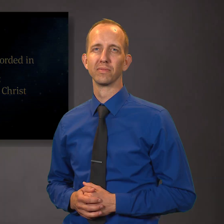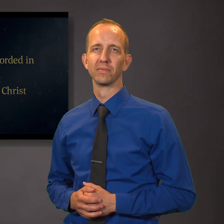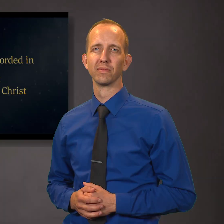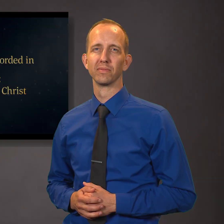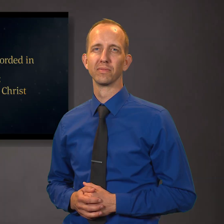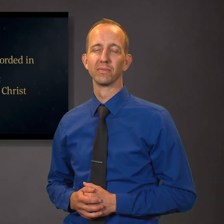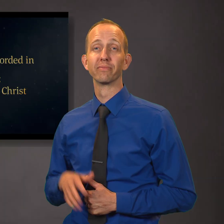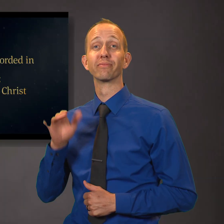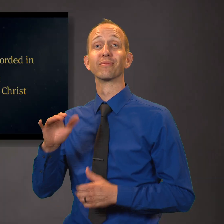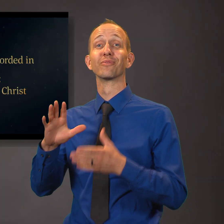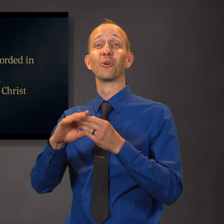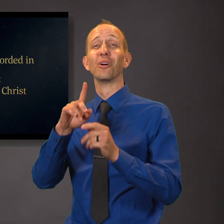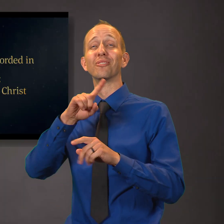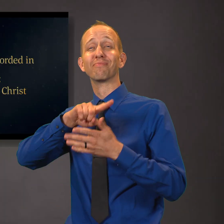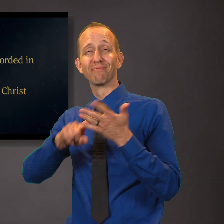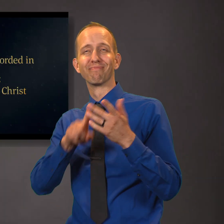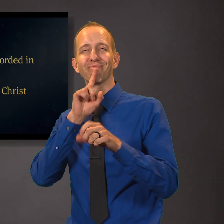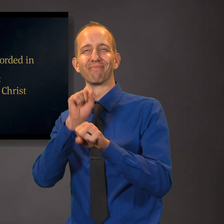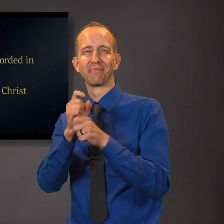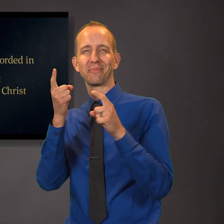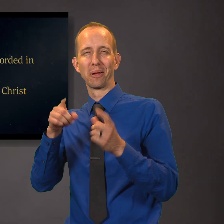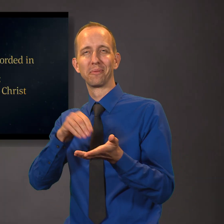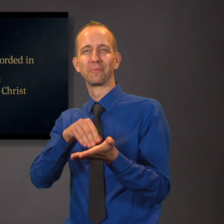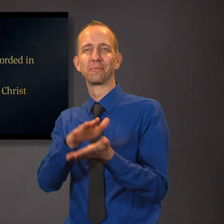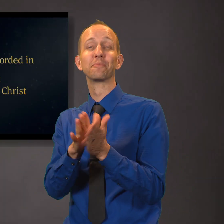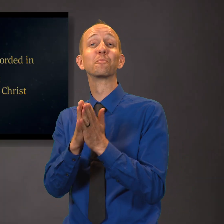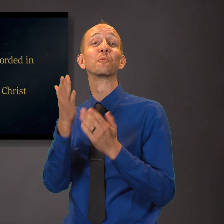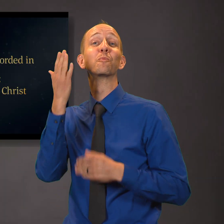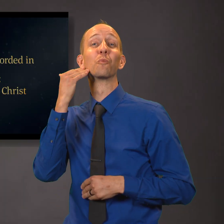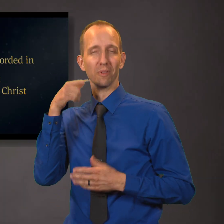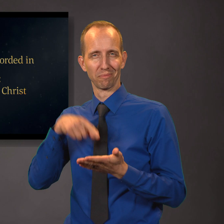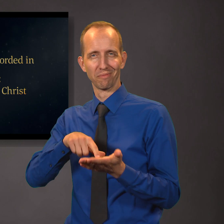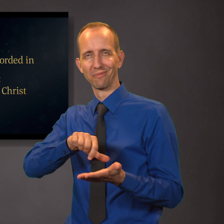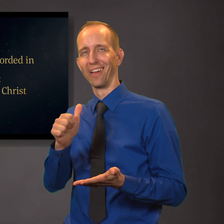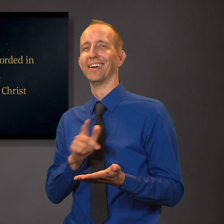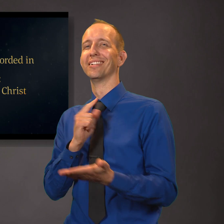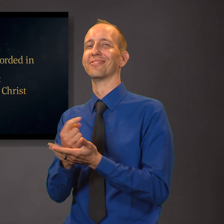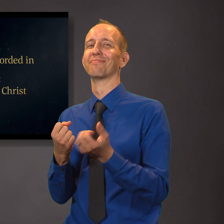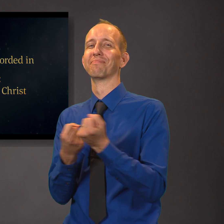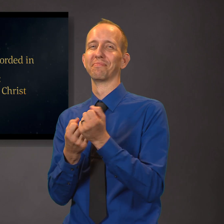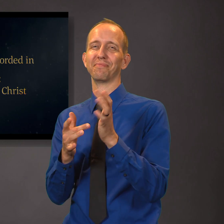Based on actual events as recorded in the Book of Mormon, another testament of Jesus Christ.